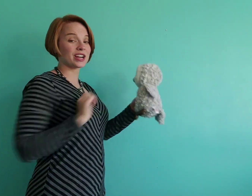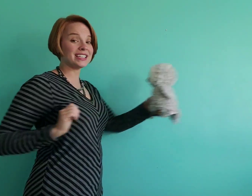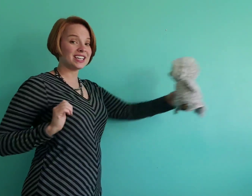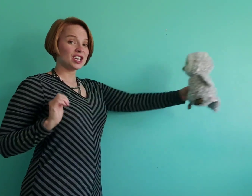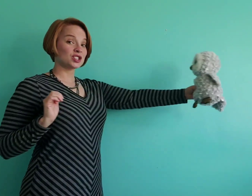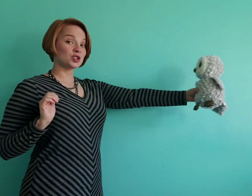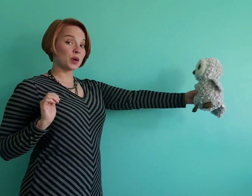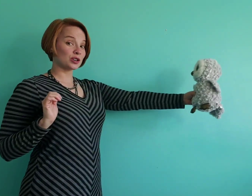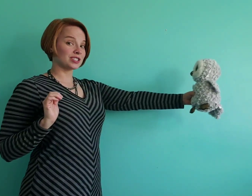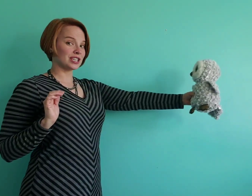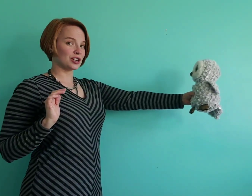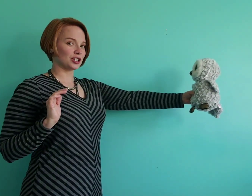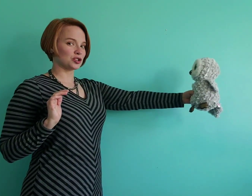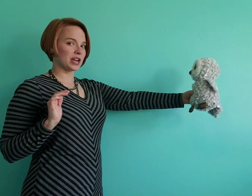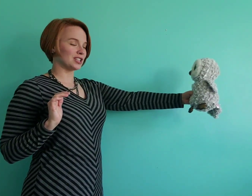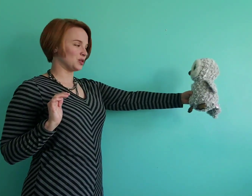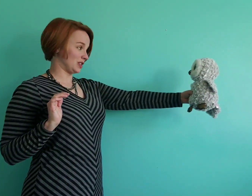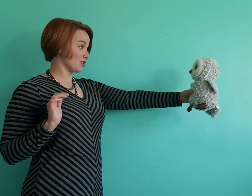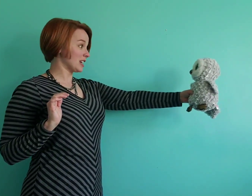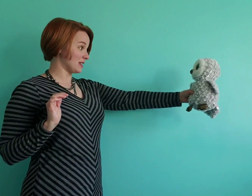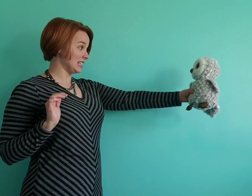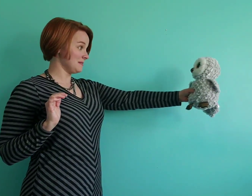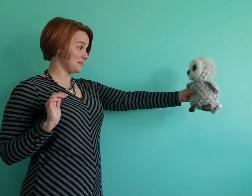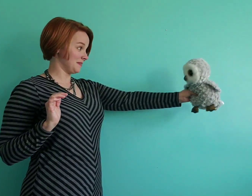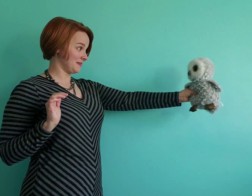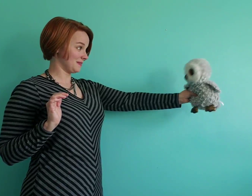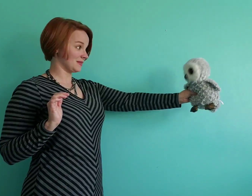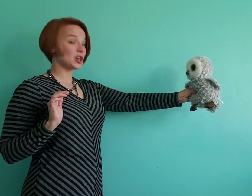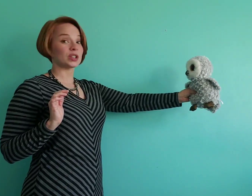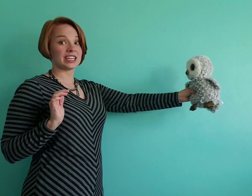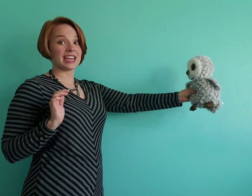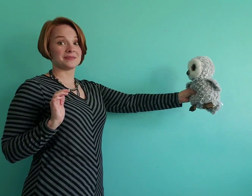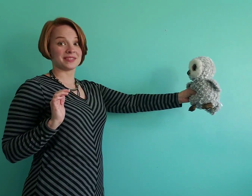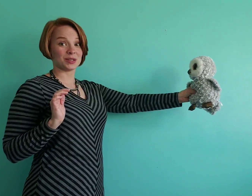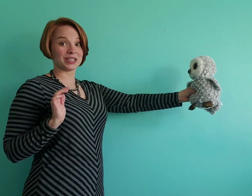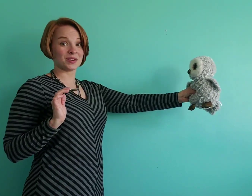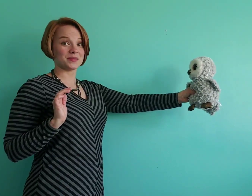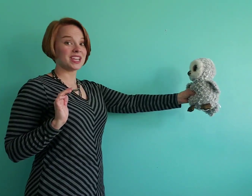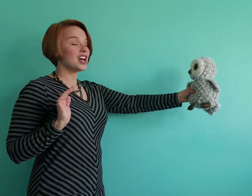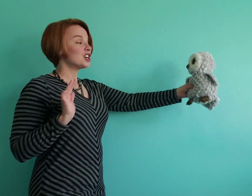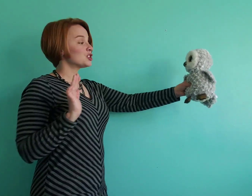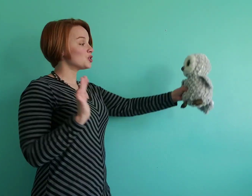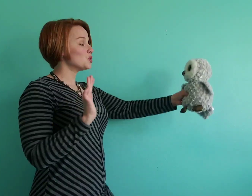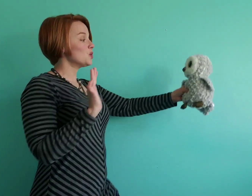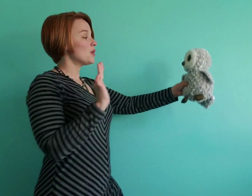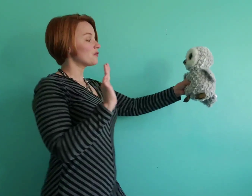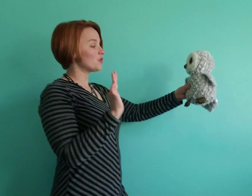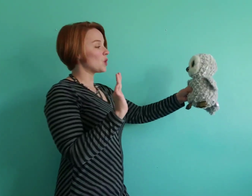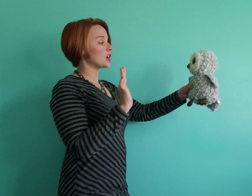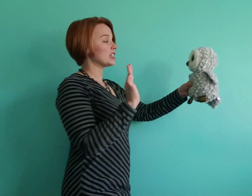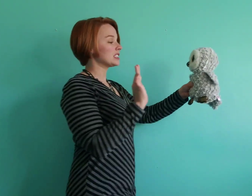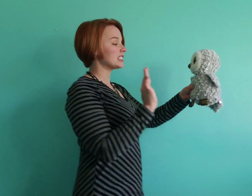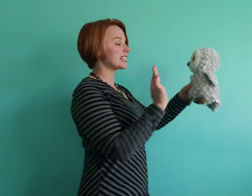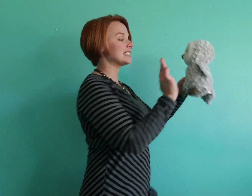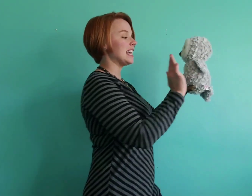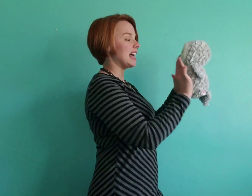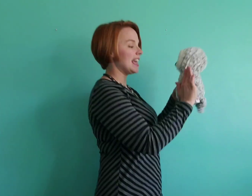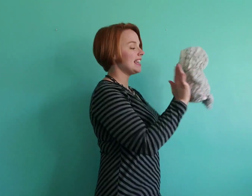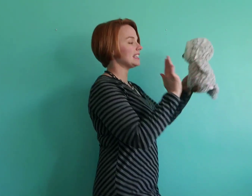All right? So Sparkles and I are gonna try to do it. All right, ready? Okay. Here we go. Two, four, six, eight.